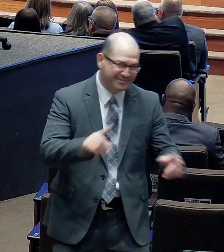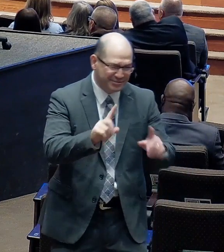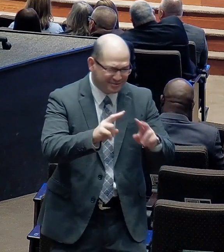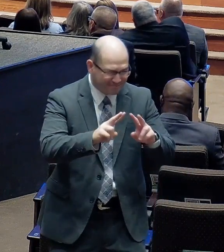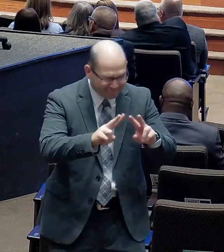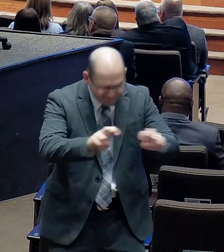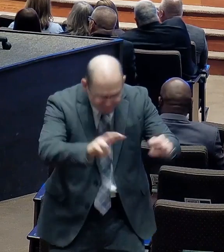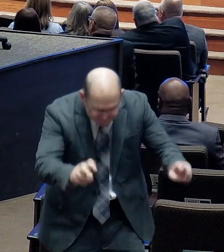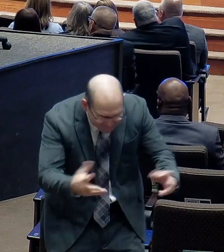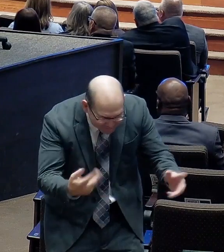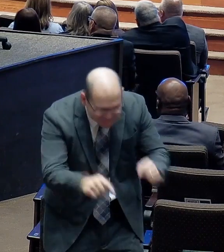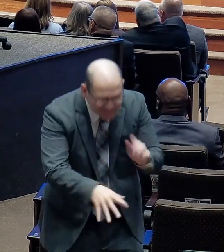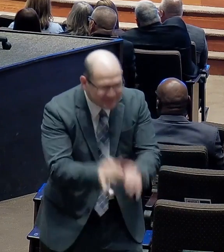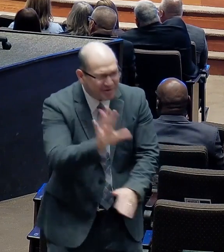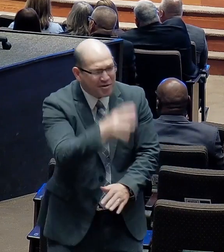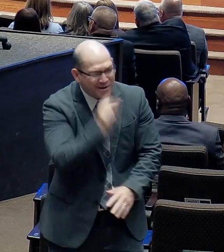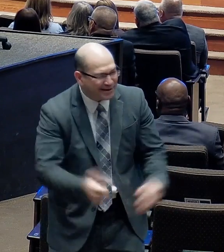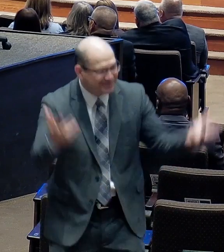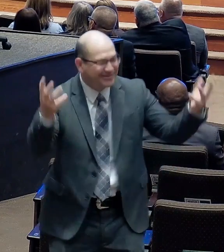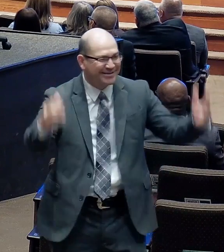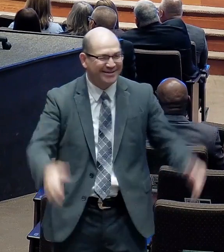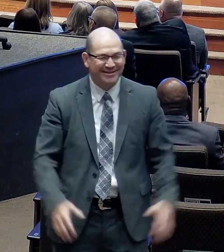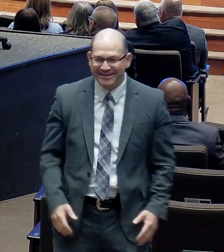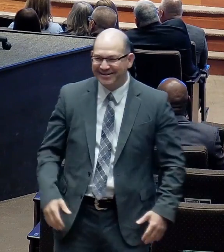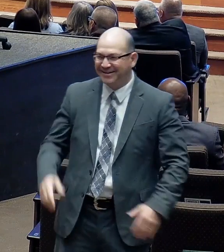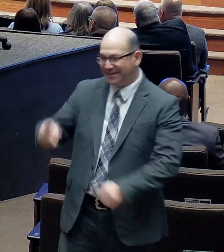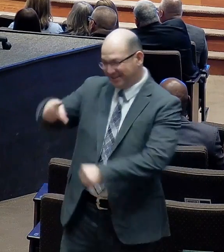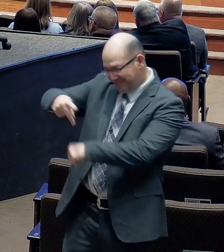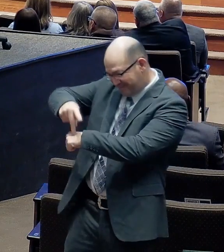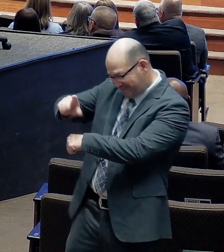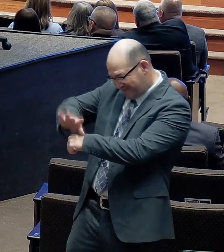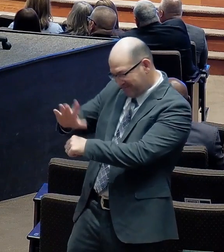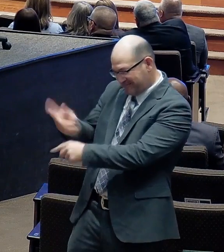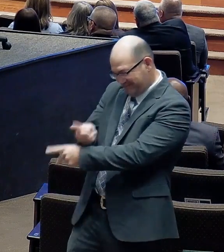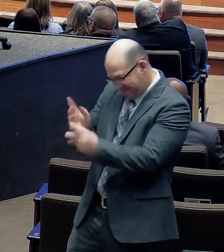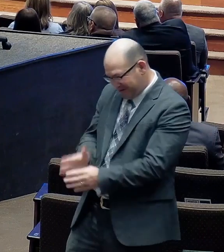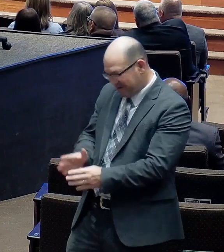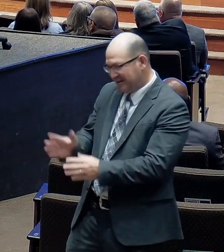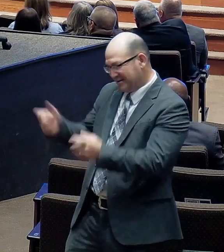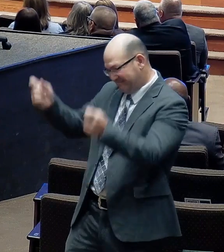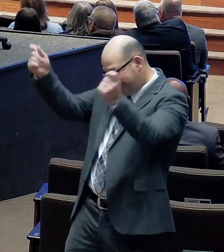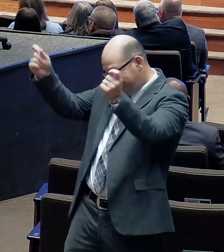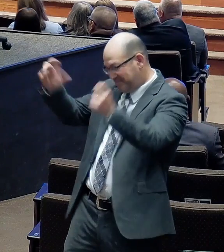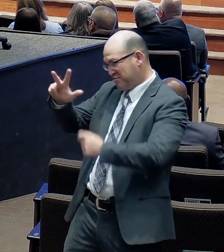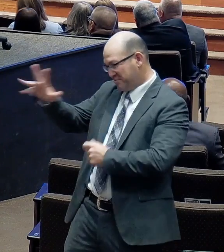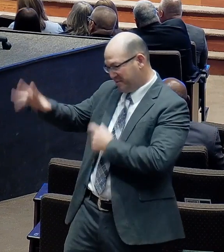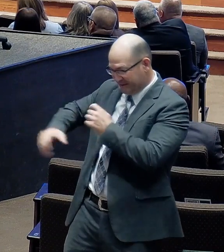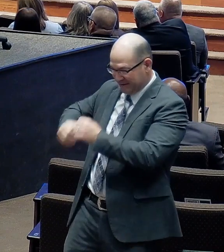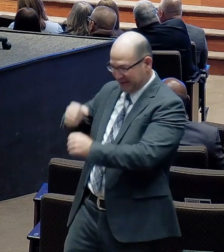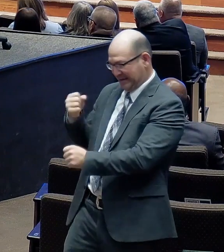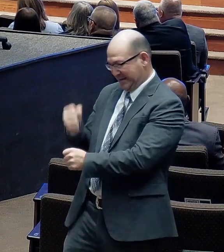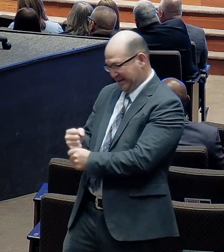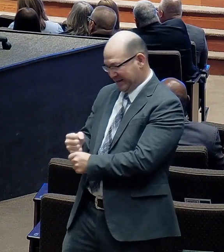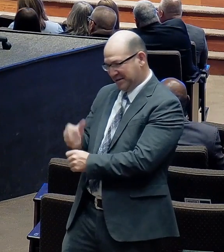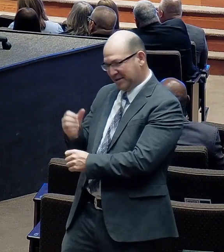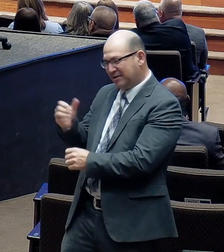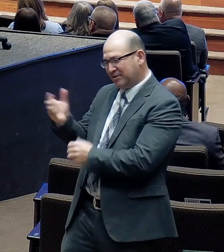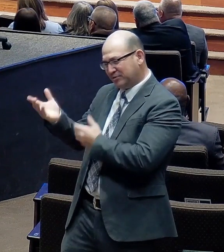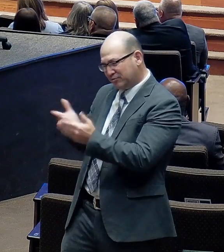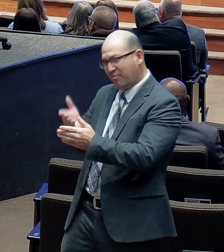But Pastor Chappell, congratulations on 35 years of faithful and fruitful ministry